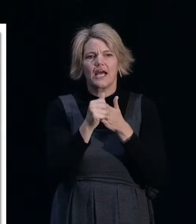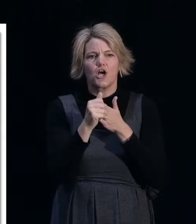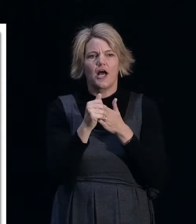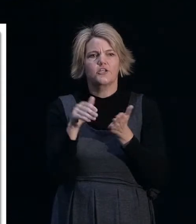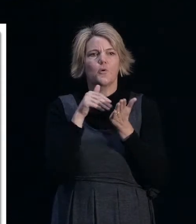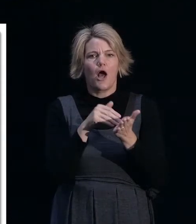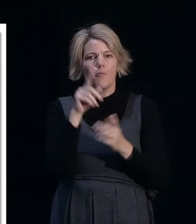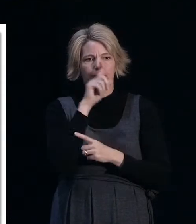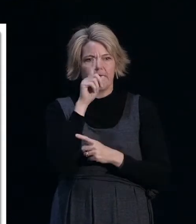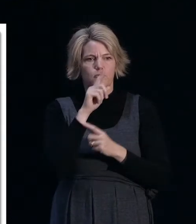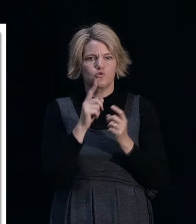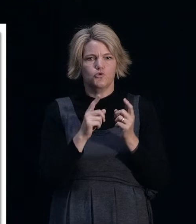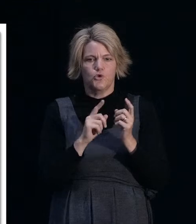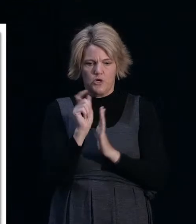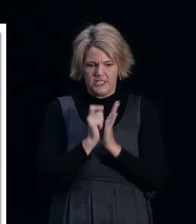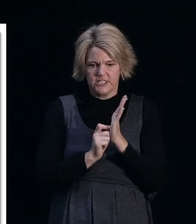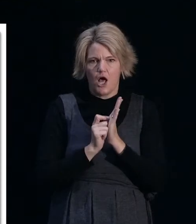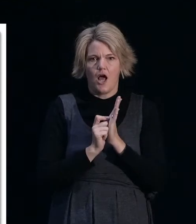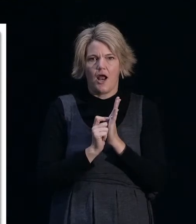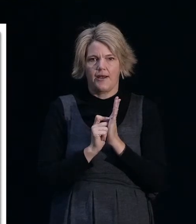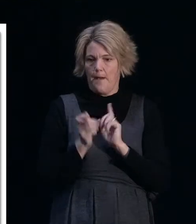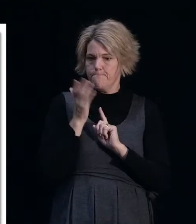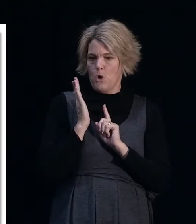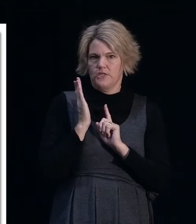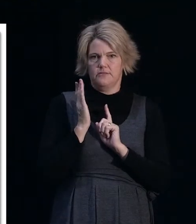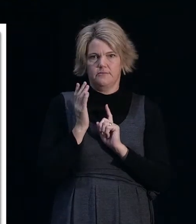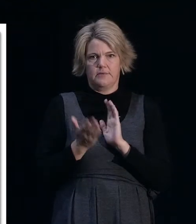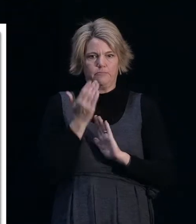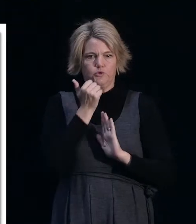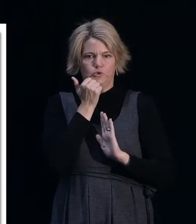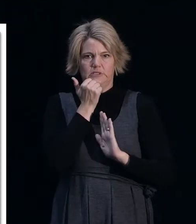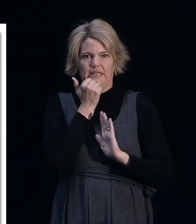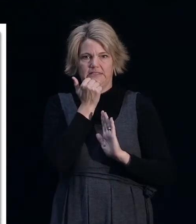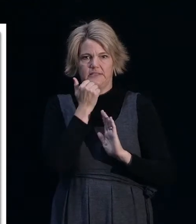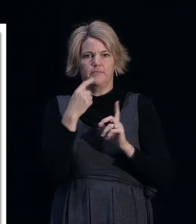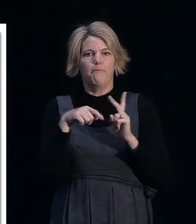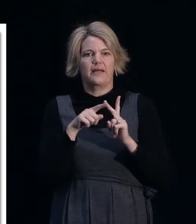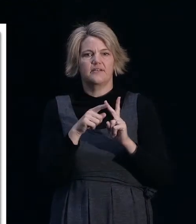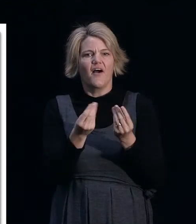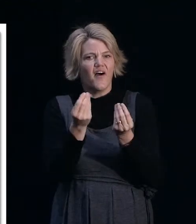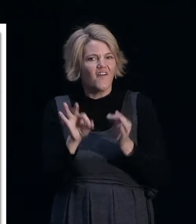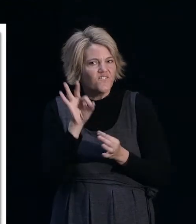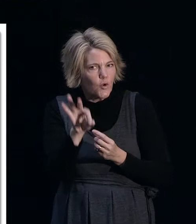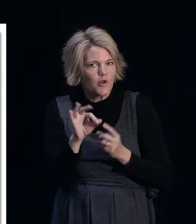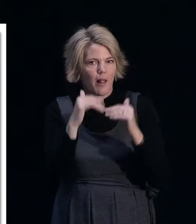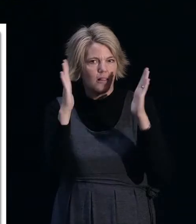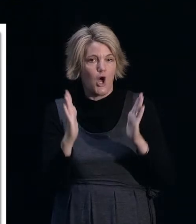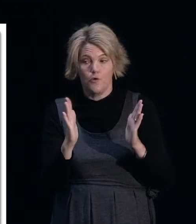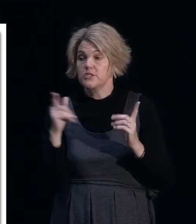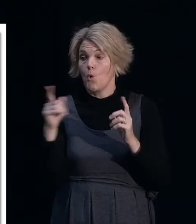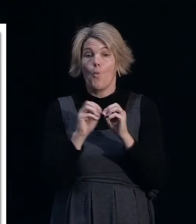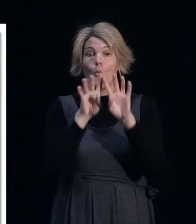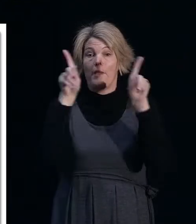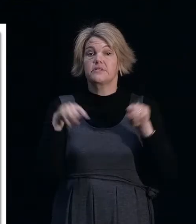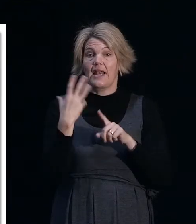to design modern, contemporary, architecturally designed but affordable homes. And we're encouraging people to look at that on our website